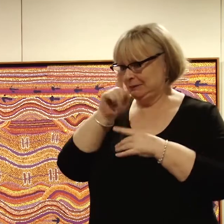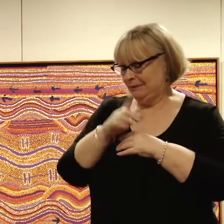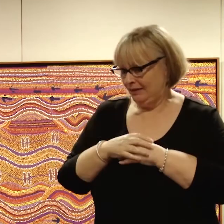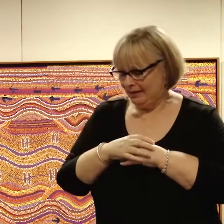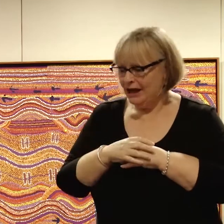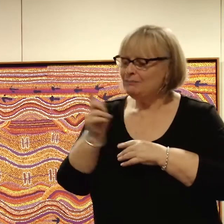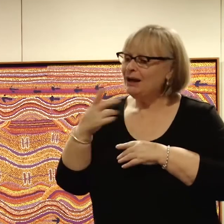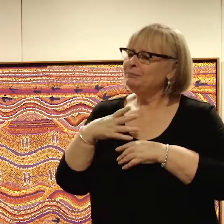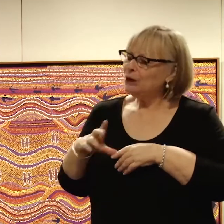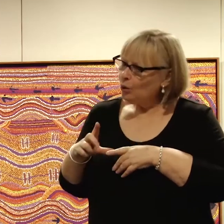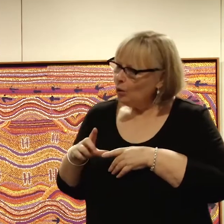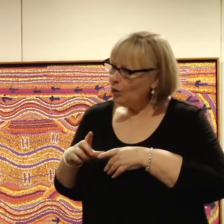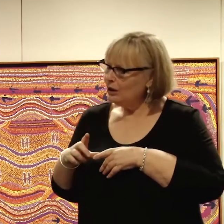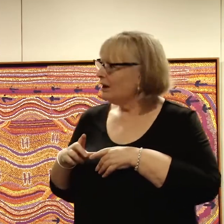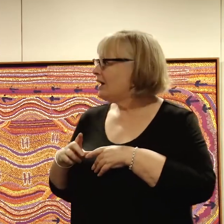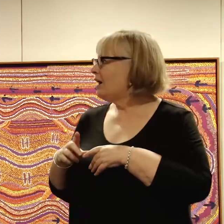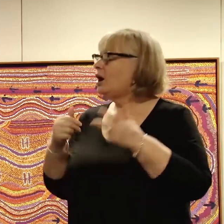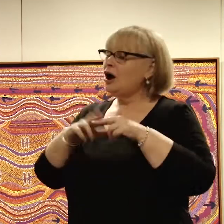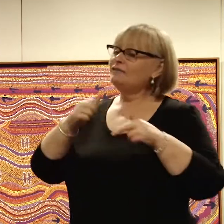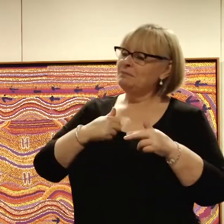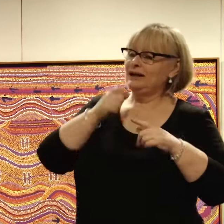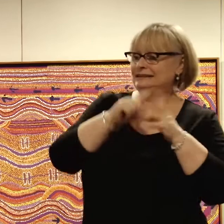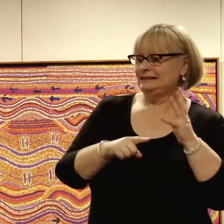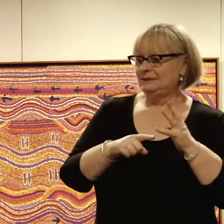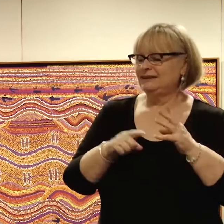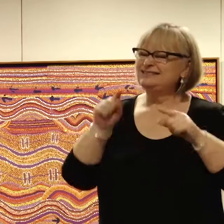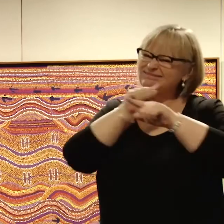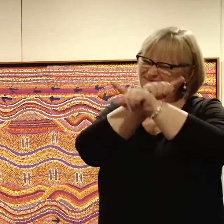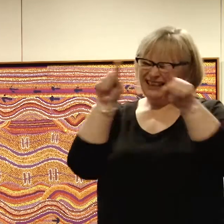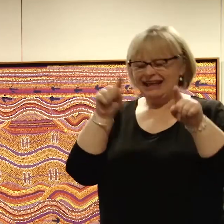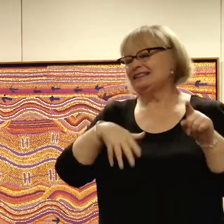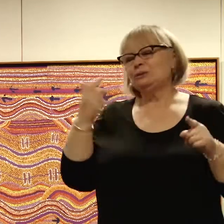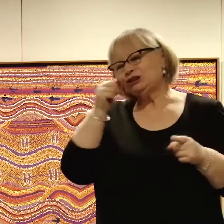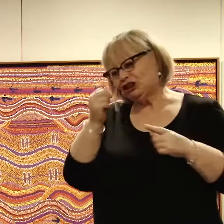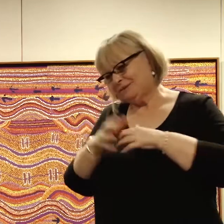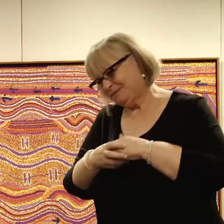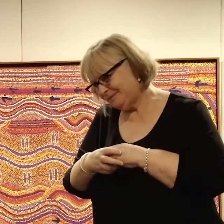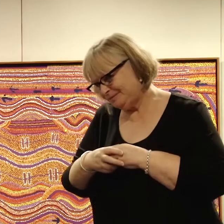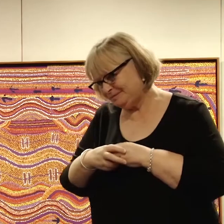But because of my disability, they didn't want to know.